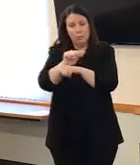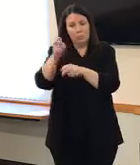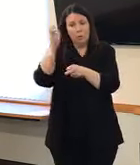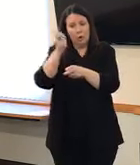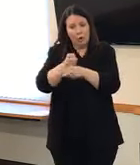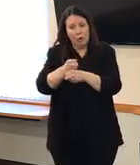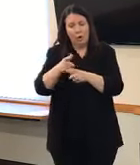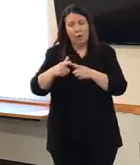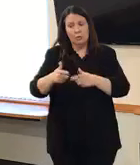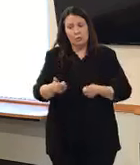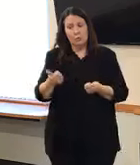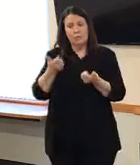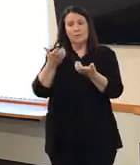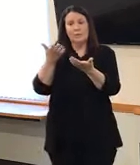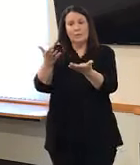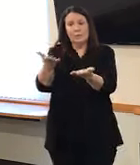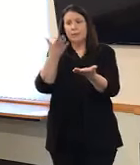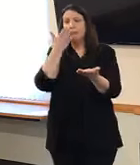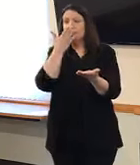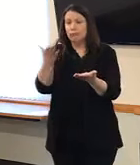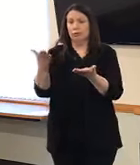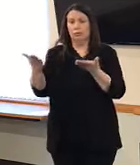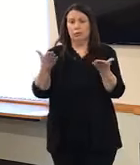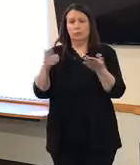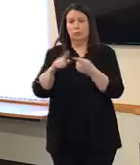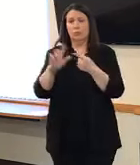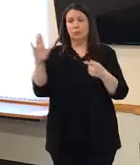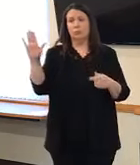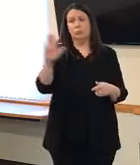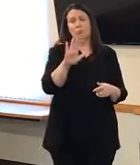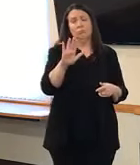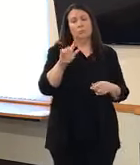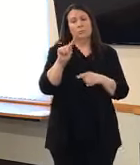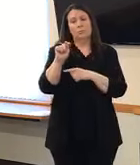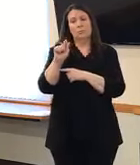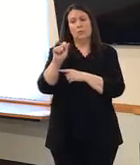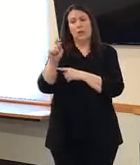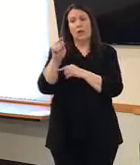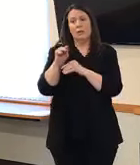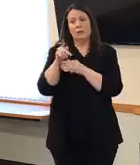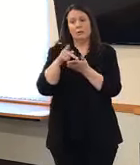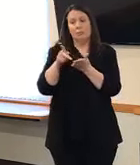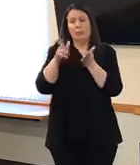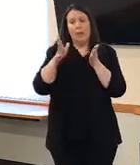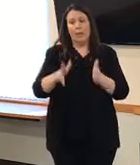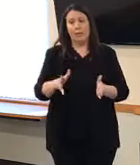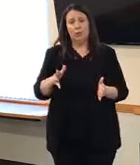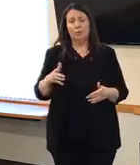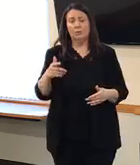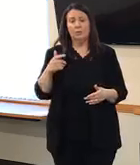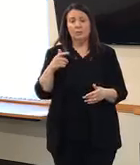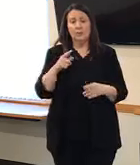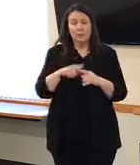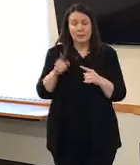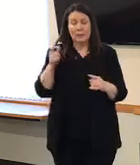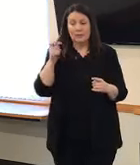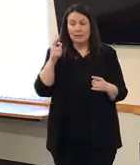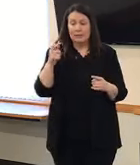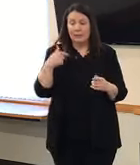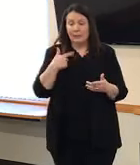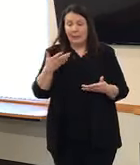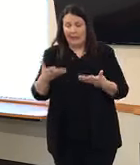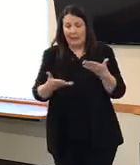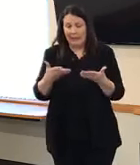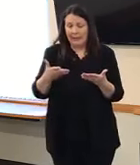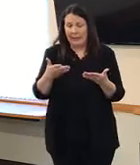continue delivering, uh, services to the taxpayers of Perry County, uh, while, uh, working within the constraints that we have under this new